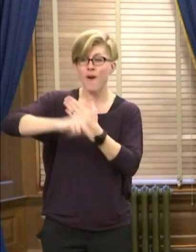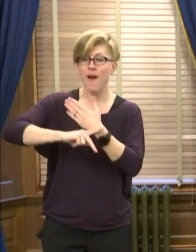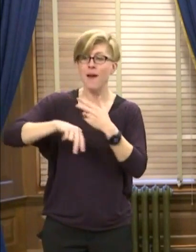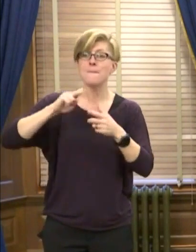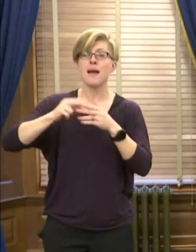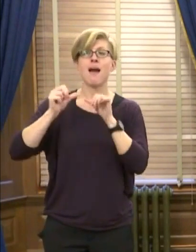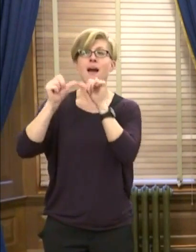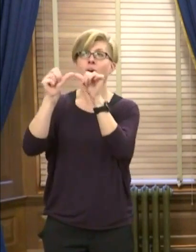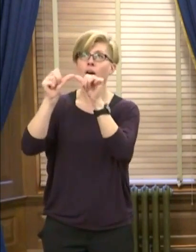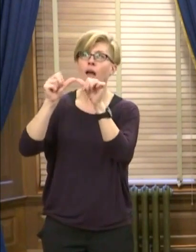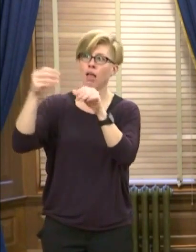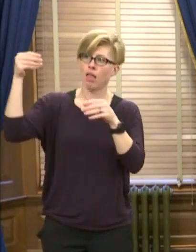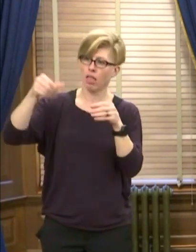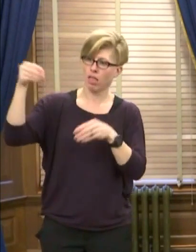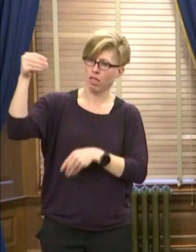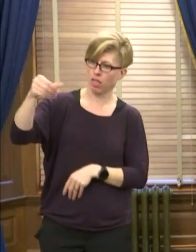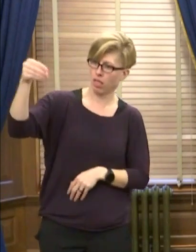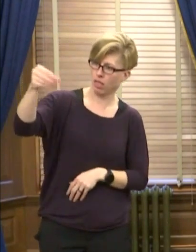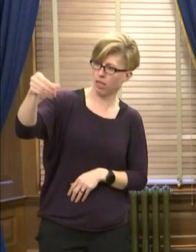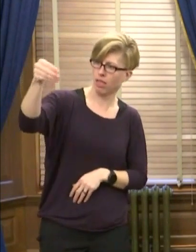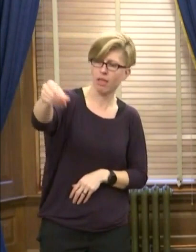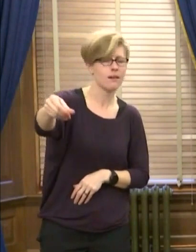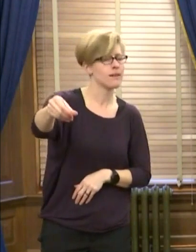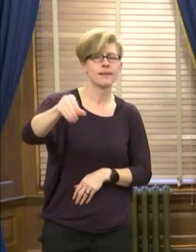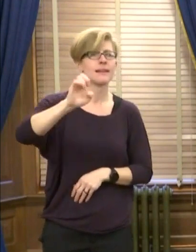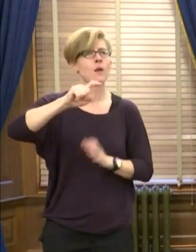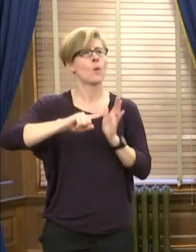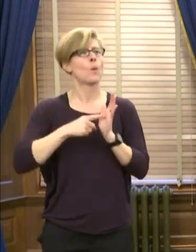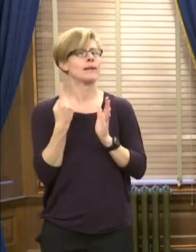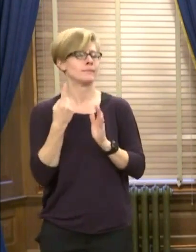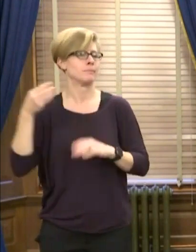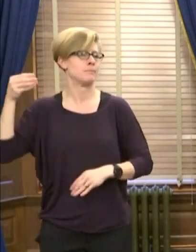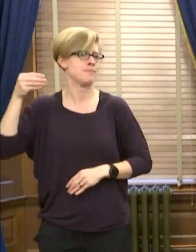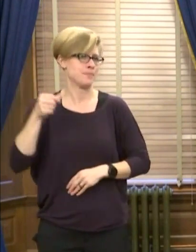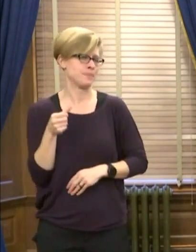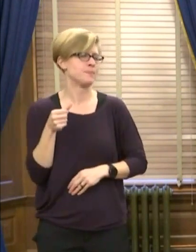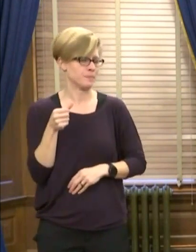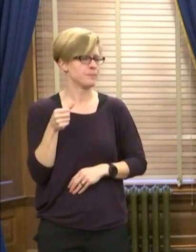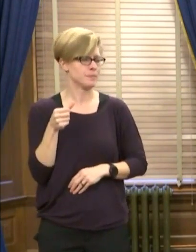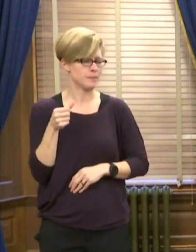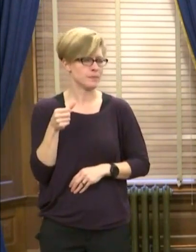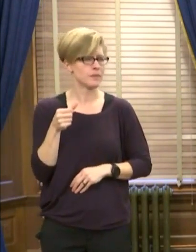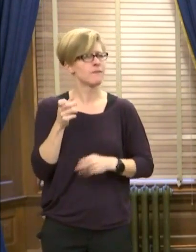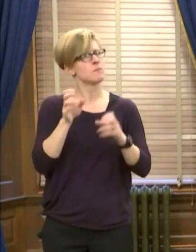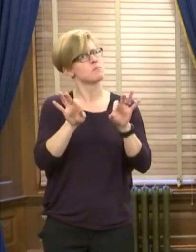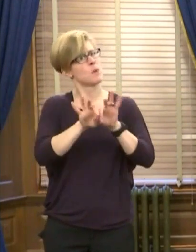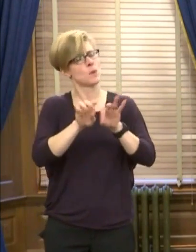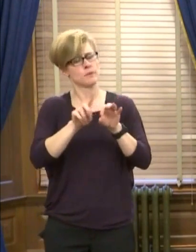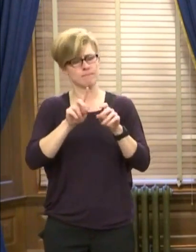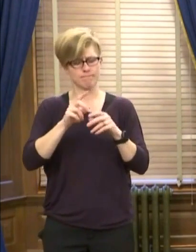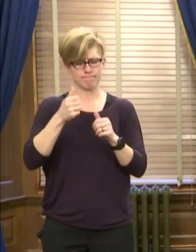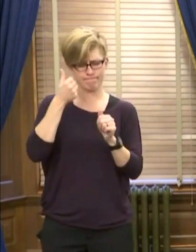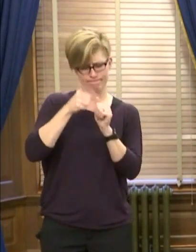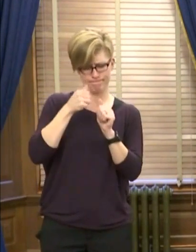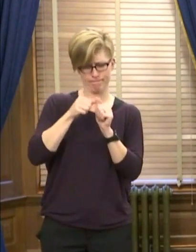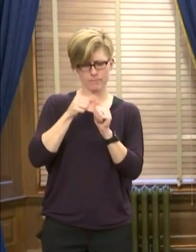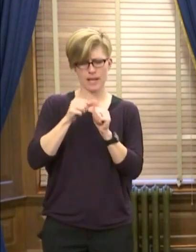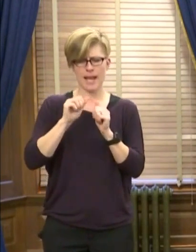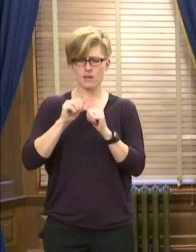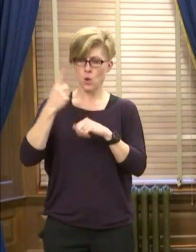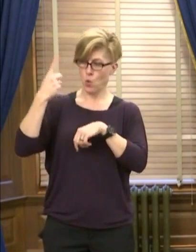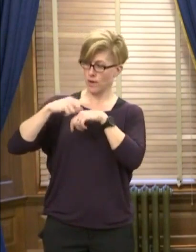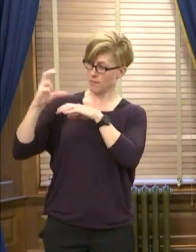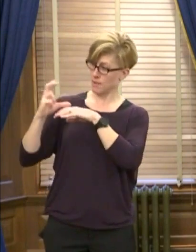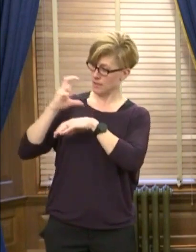ongoing sustaining. We need to look at those kinds of things where we can make a real difference with